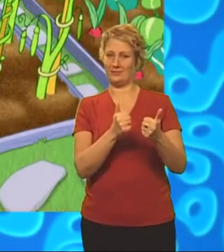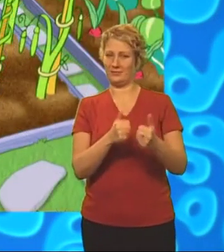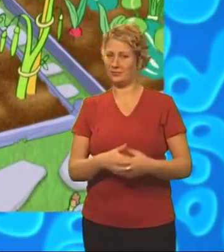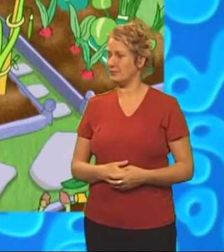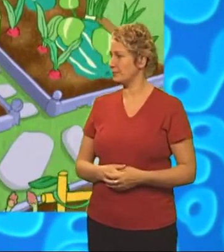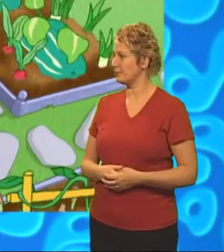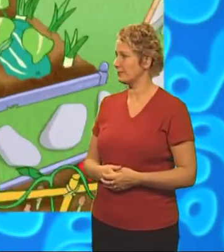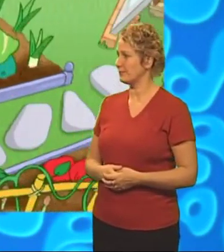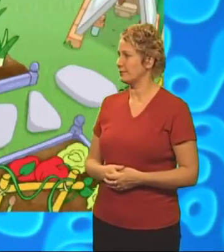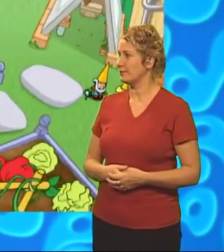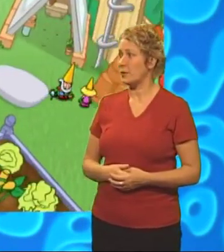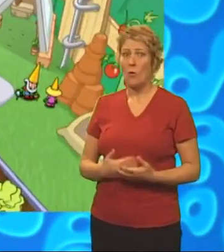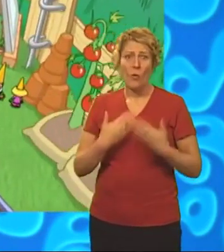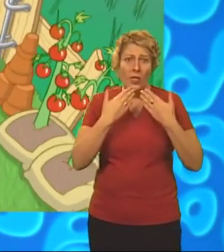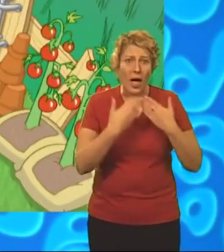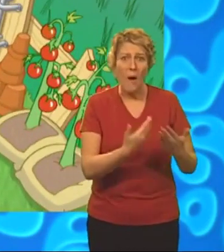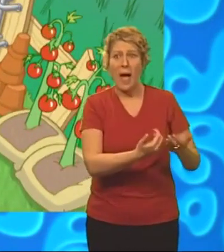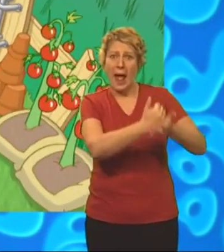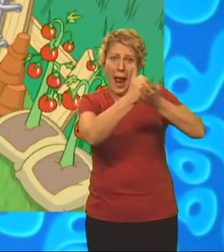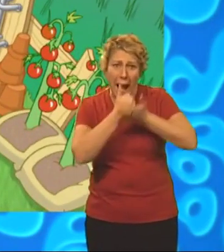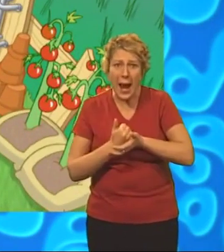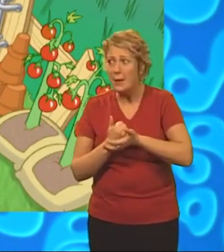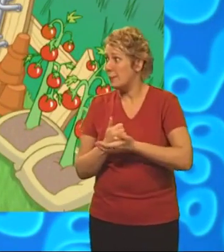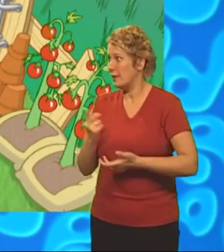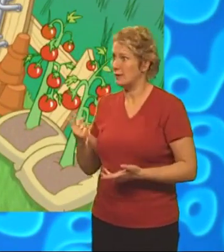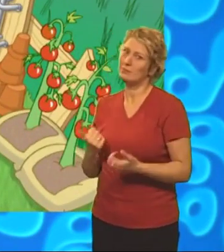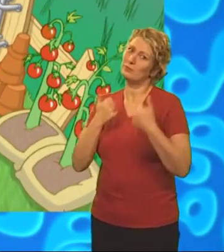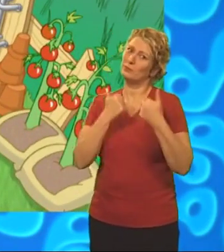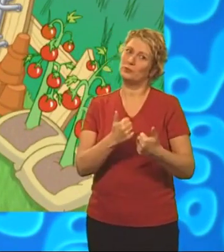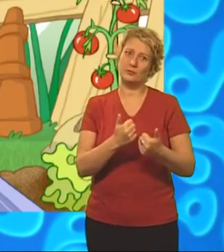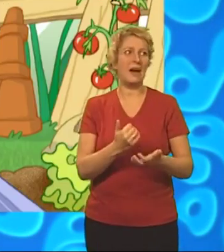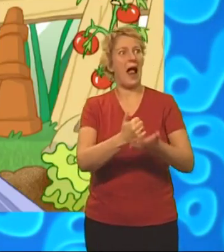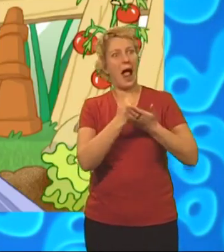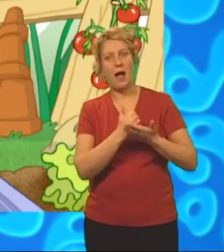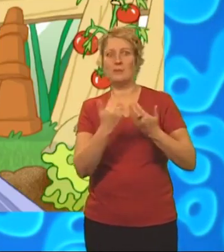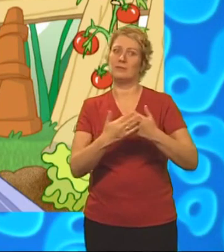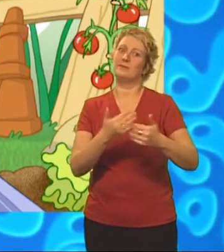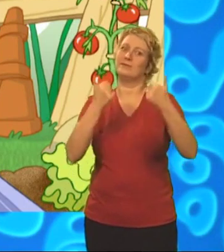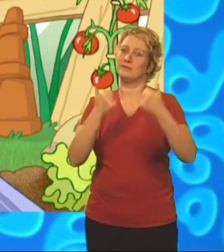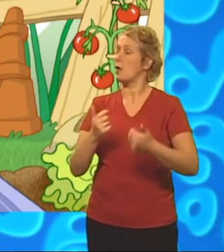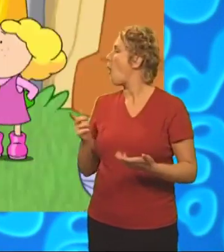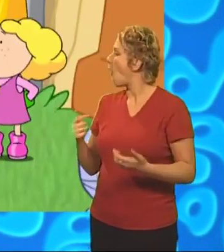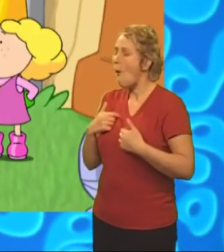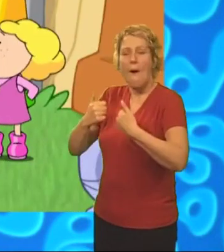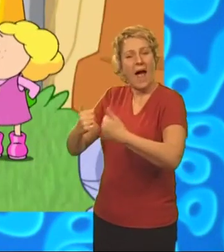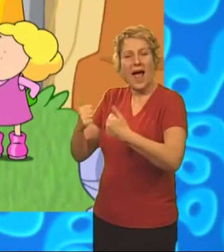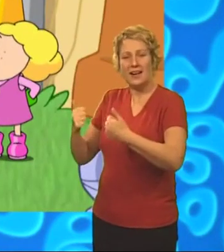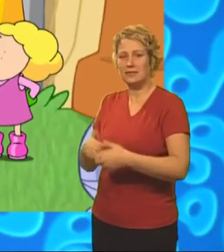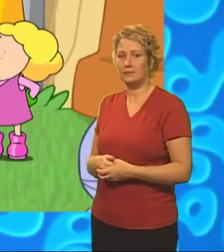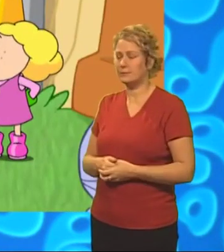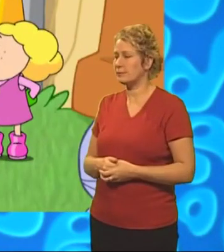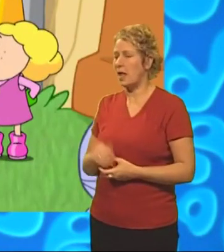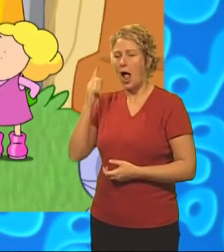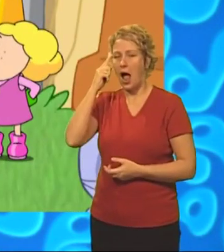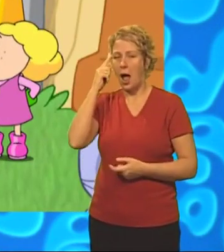Thanks for coming over to help, Rosie. Another pair of hands is most welcome. My pleasure, Gordon. I'm sure